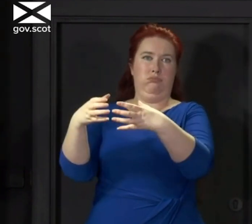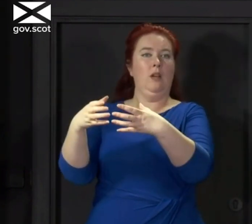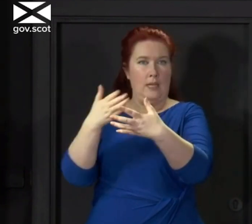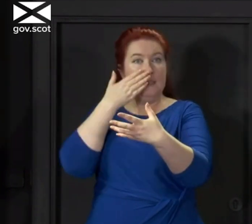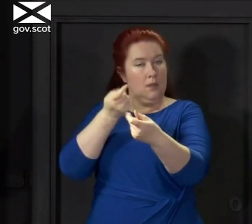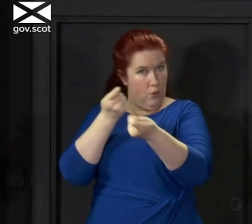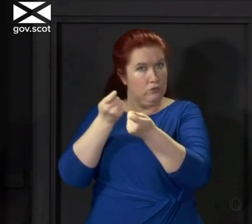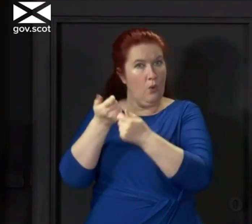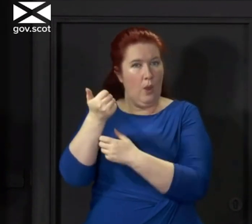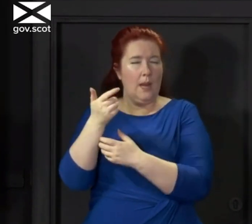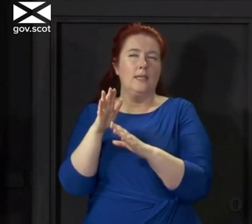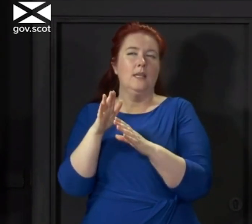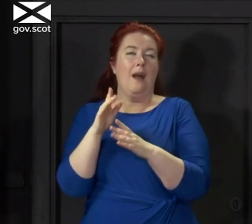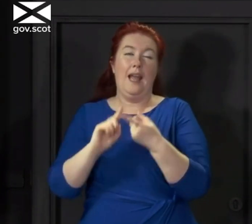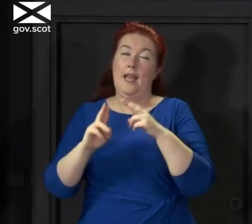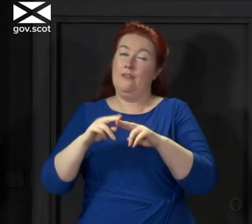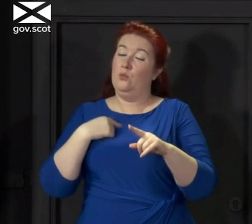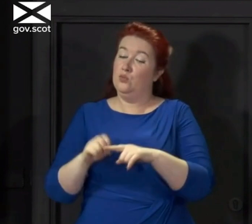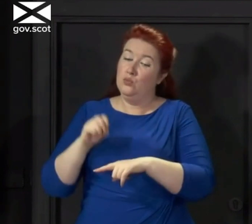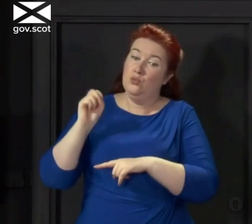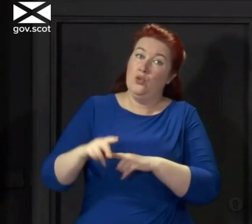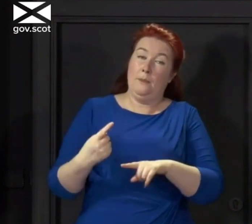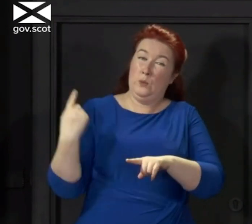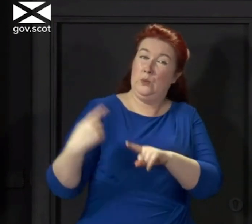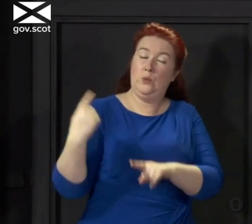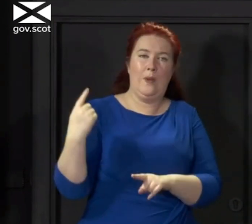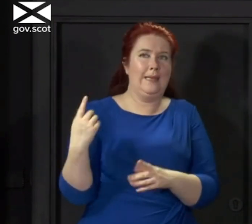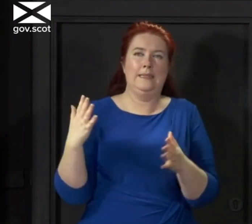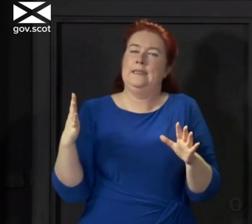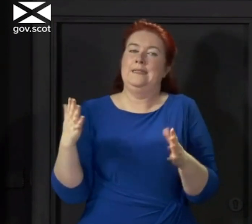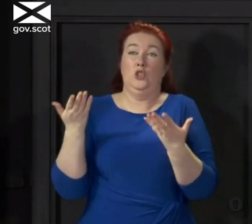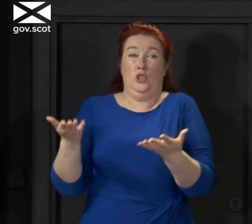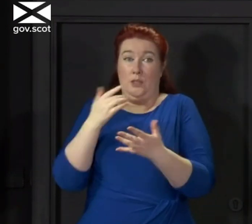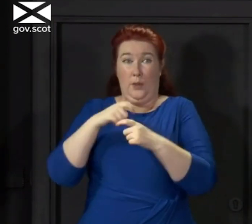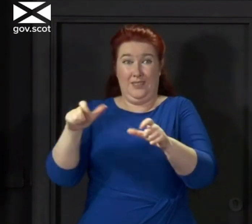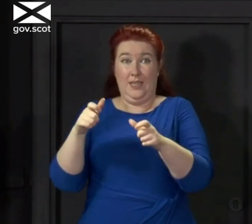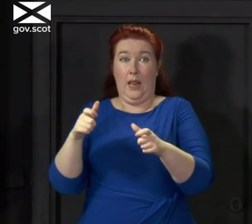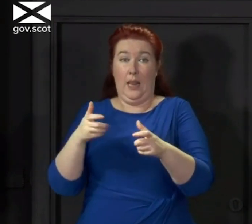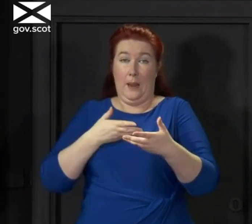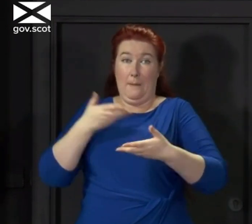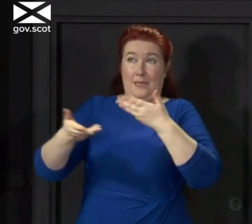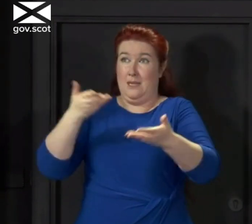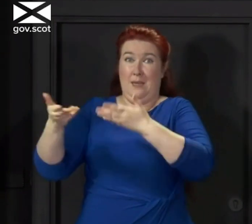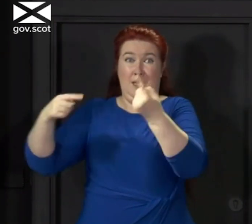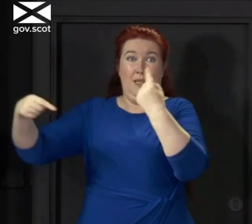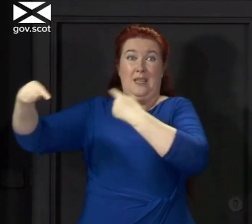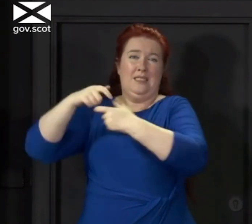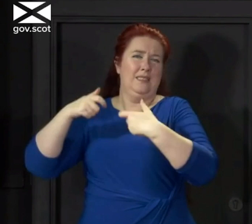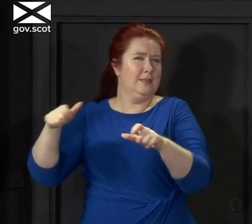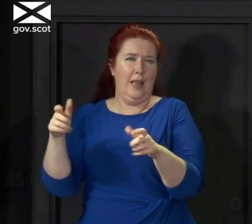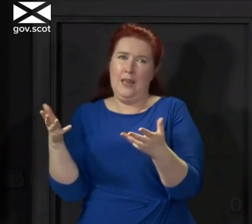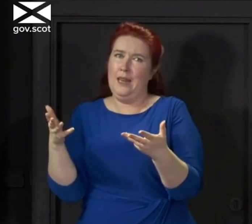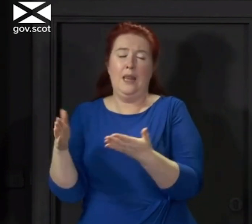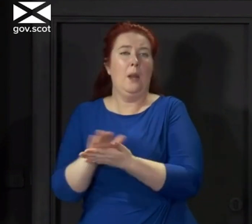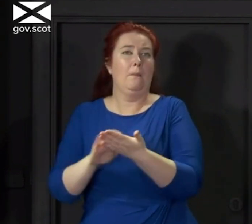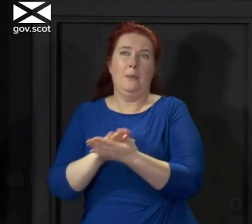But moving too quickly with transmission levels as they remain just now would, in our view, risk the hard